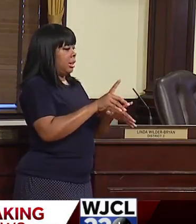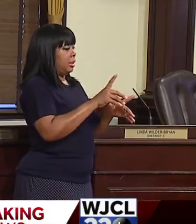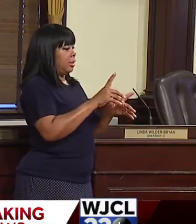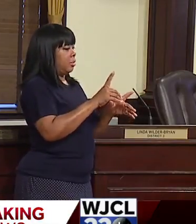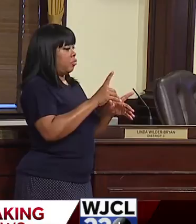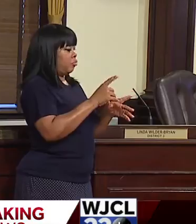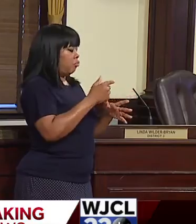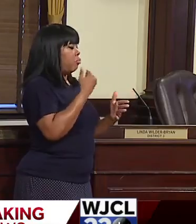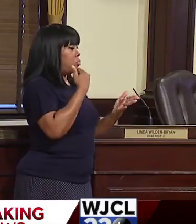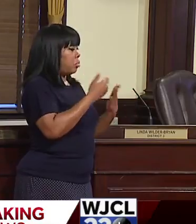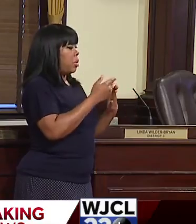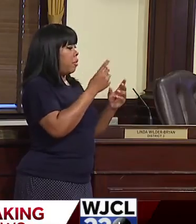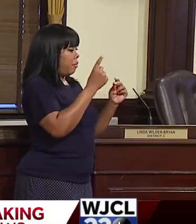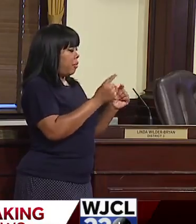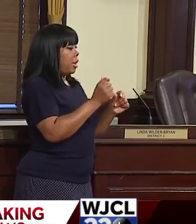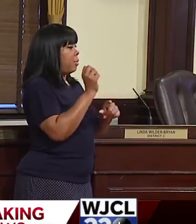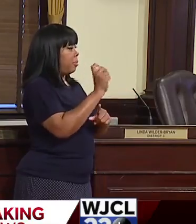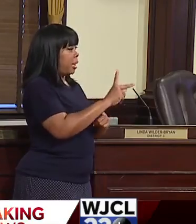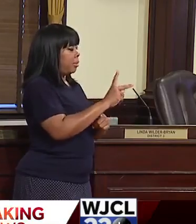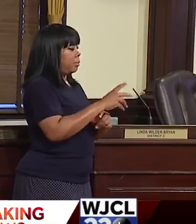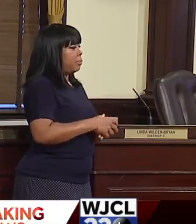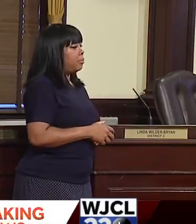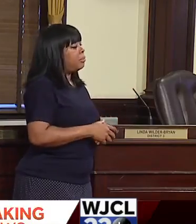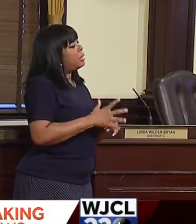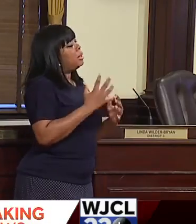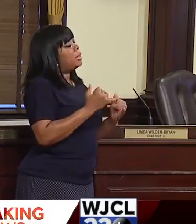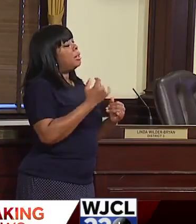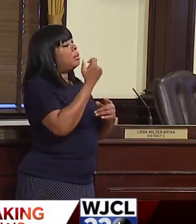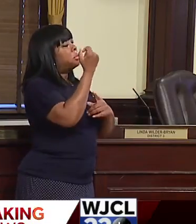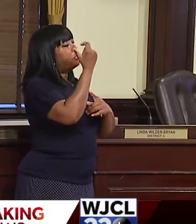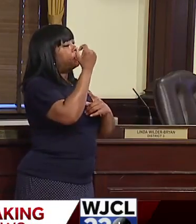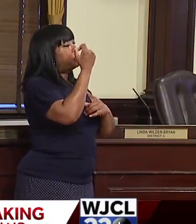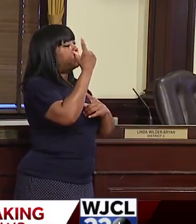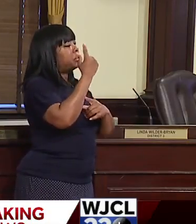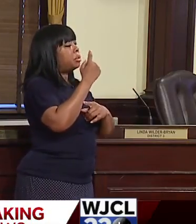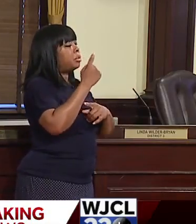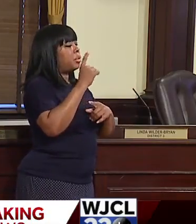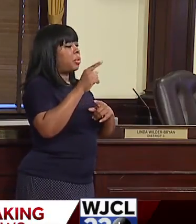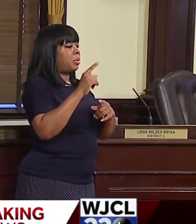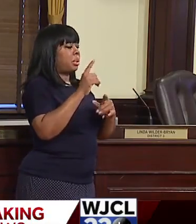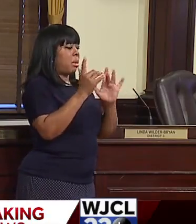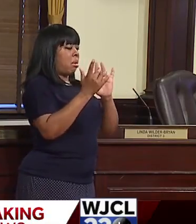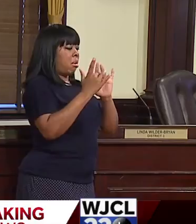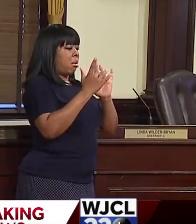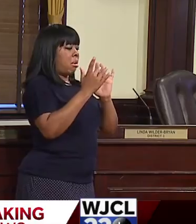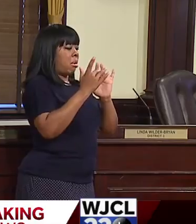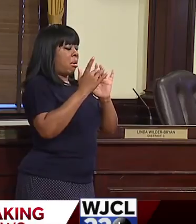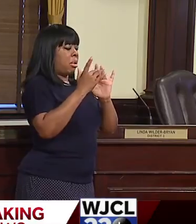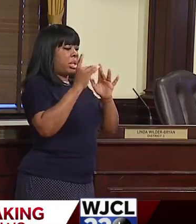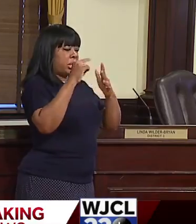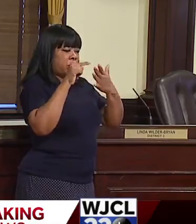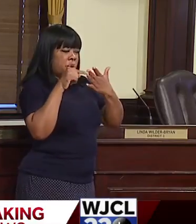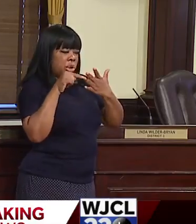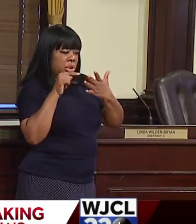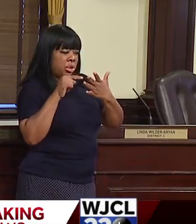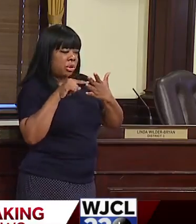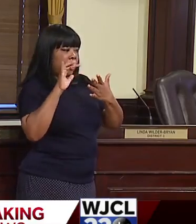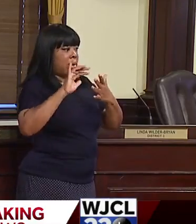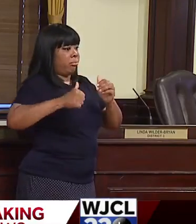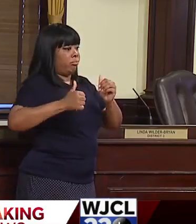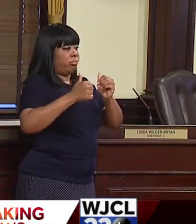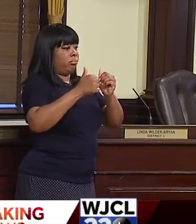end beyond that, um, we recognize still that the contract tracing has to be accelerated.